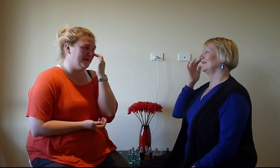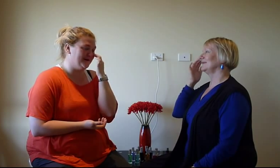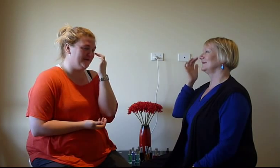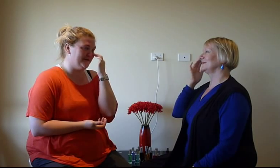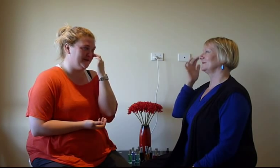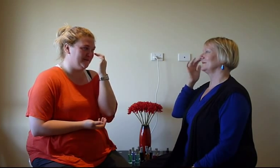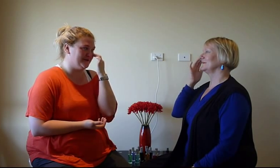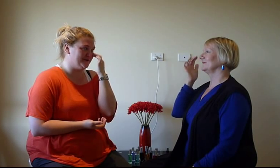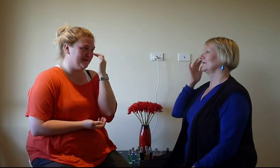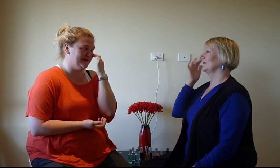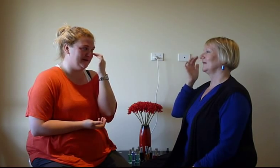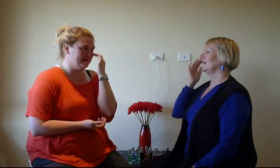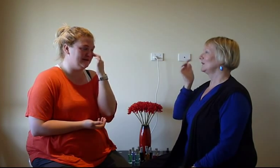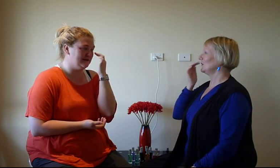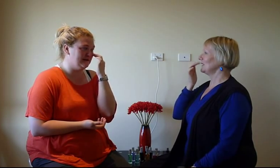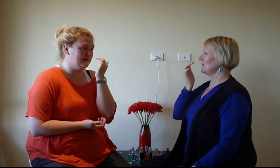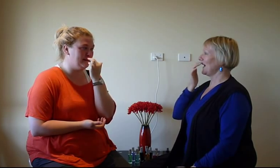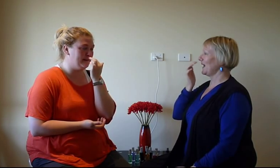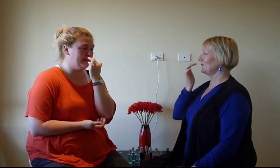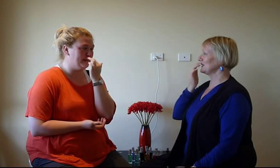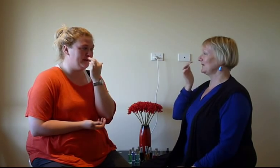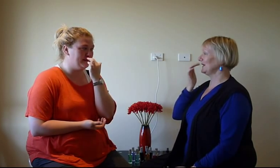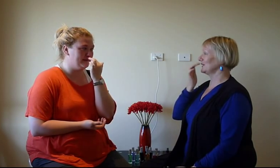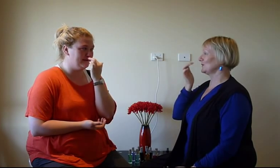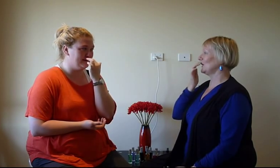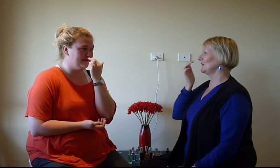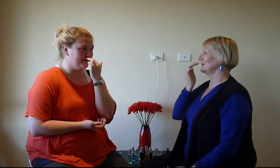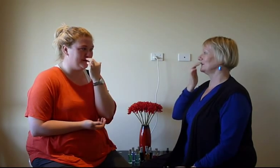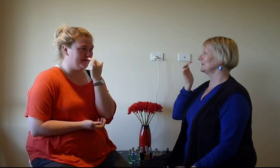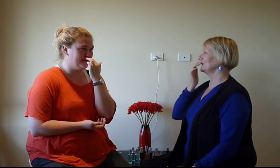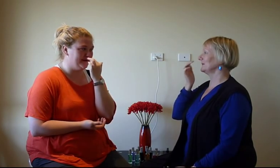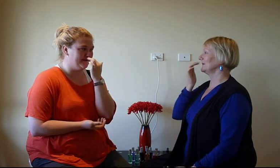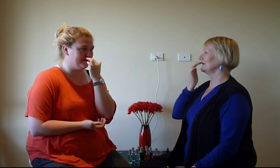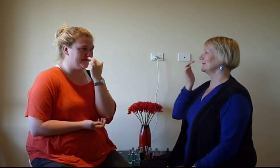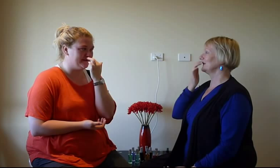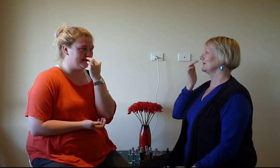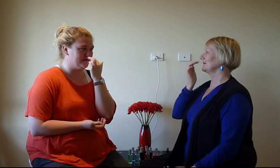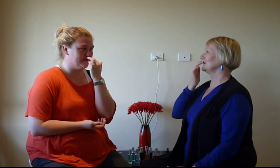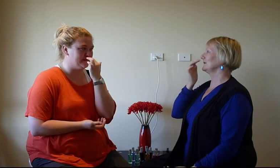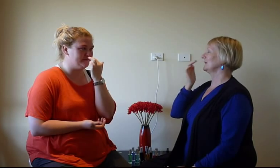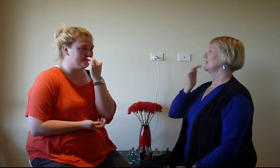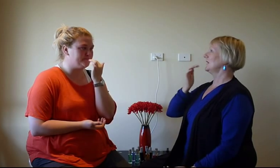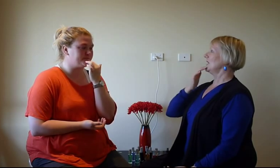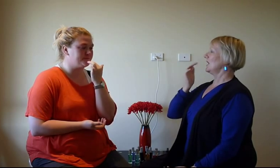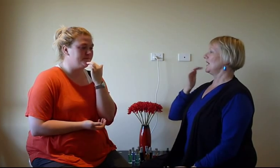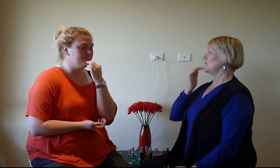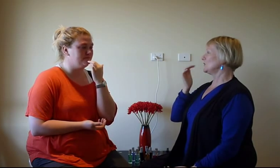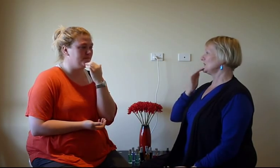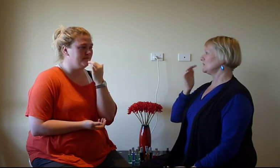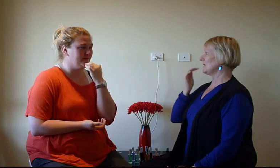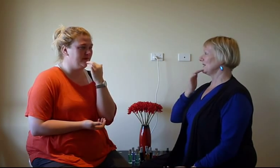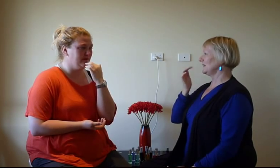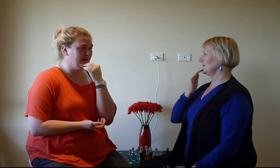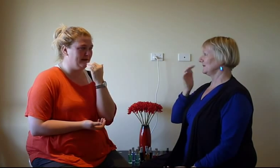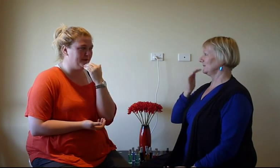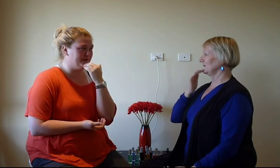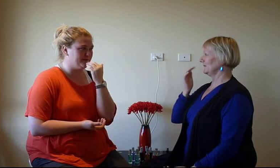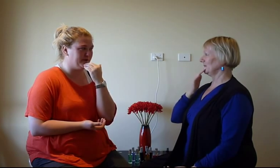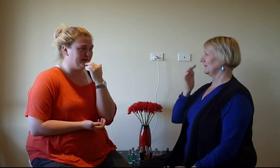wonder I'm feeling the pressure in my hand. No wonder my hand was feeling swollen. No wonder my hand was feeling swollen. I had all this worry. I had all this worry.